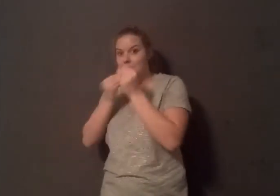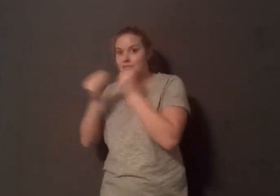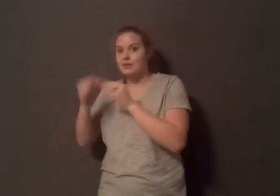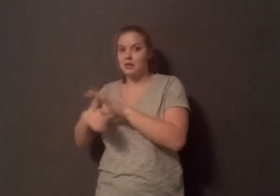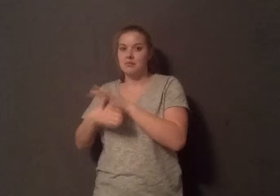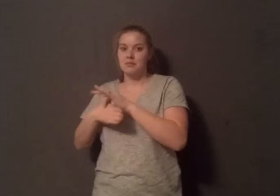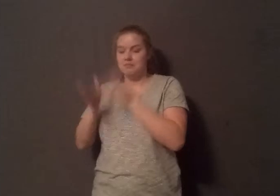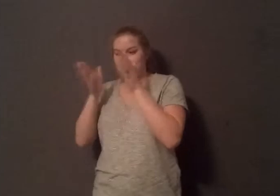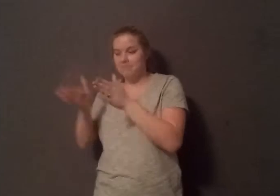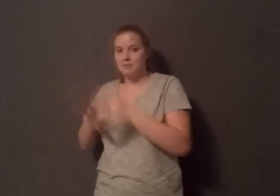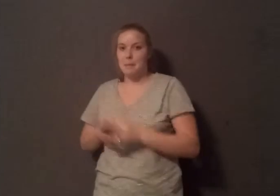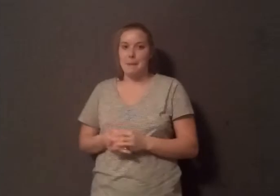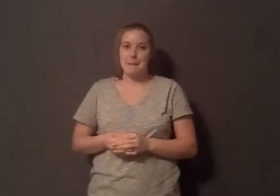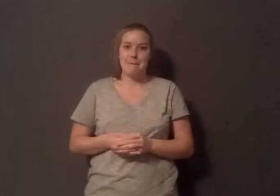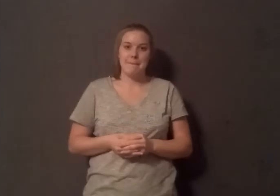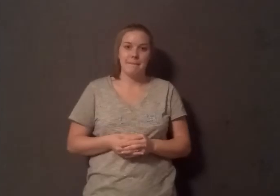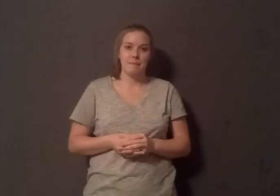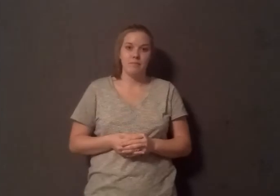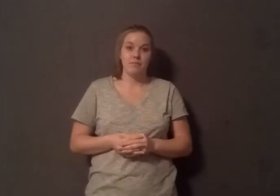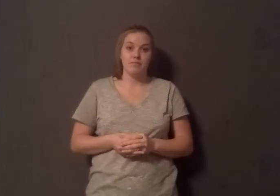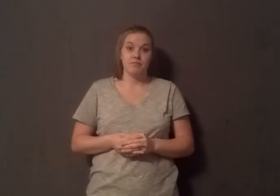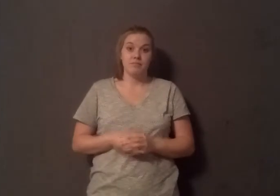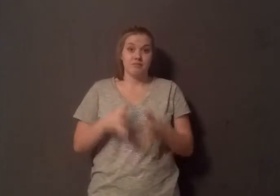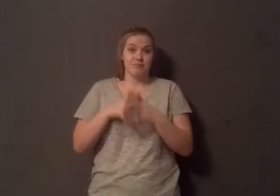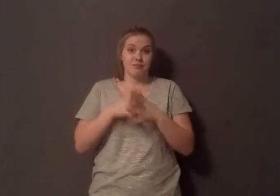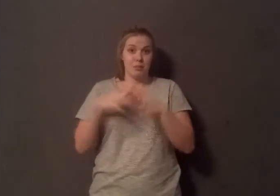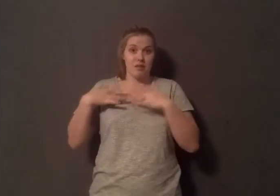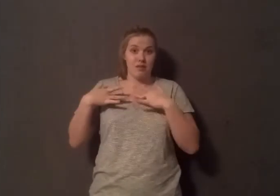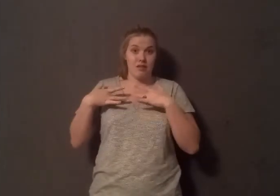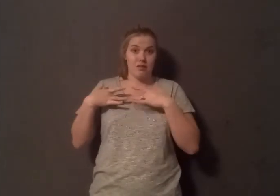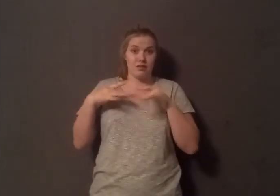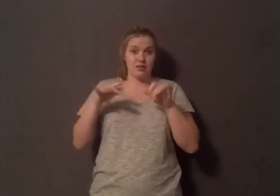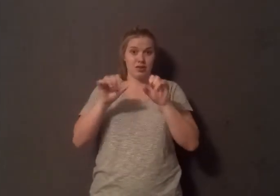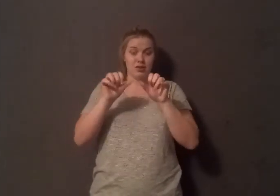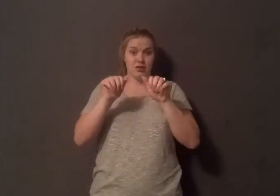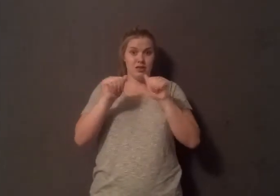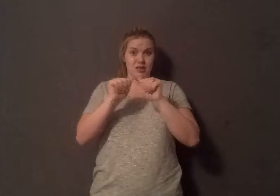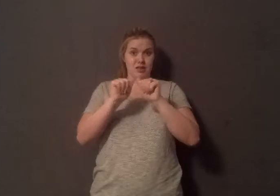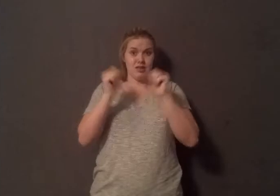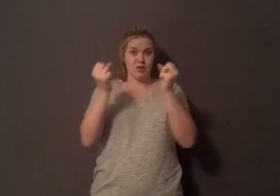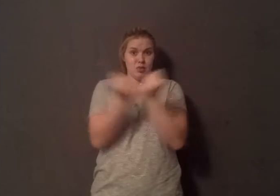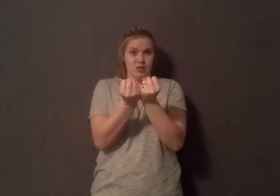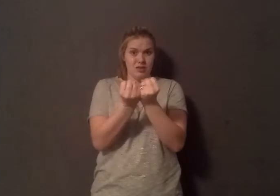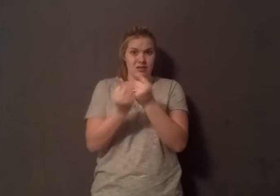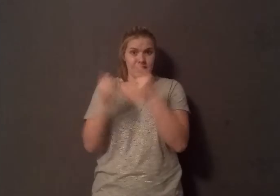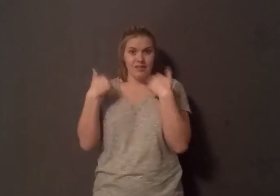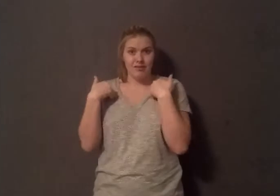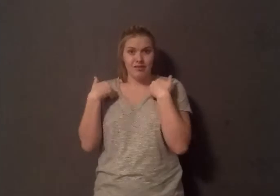Association's Heart Healthy Recipes page, I could not believe they had an entire section on beef recipes. This was just like